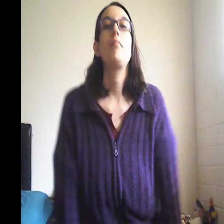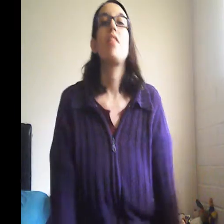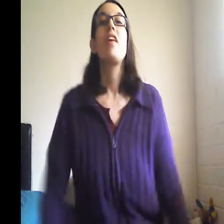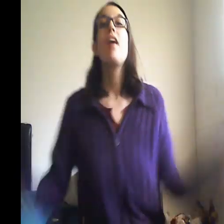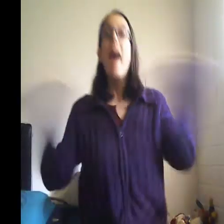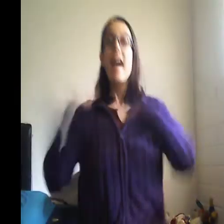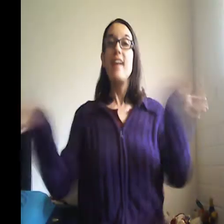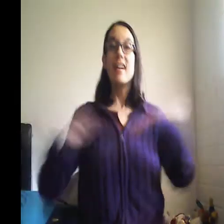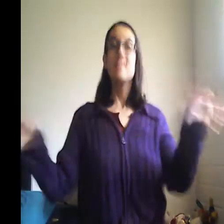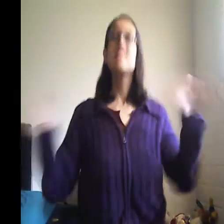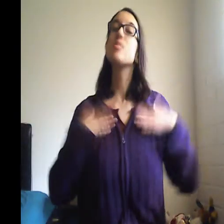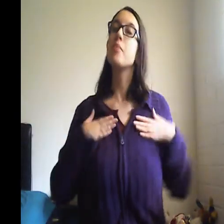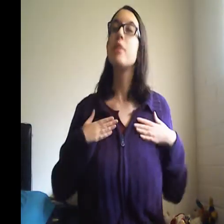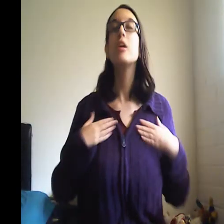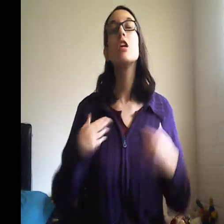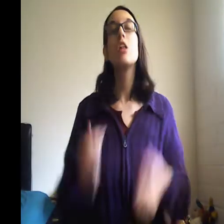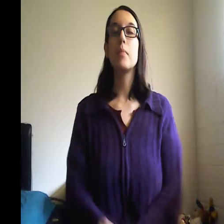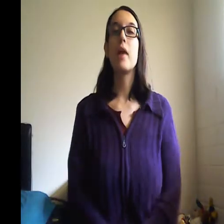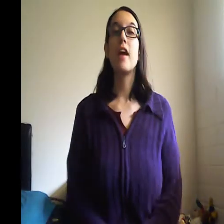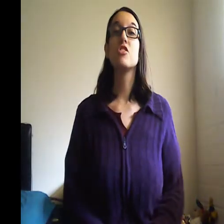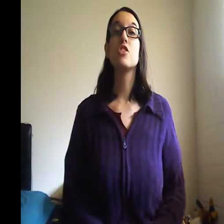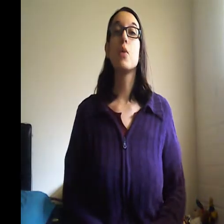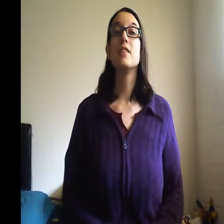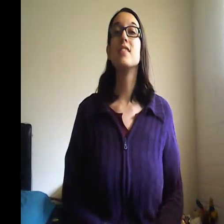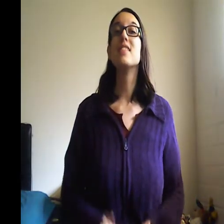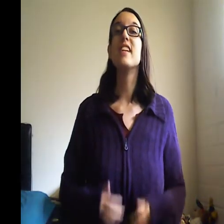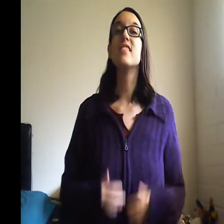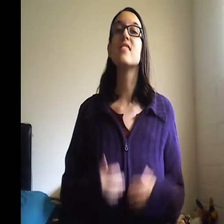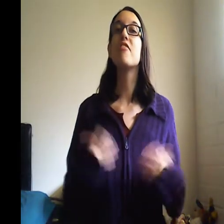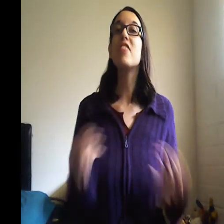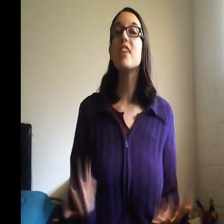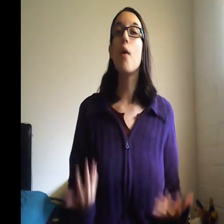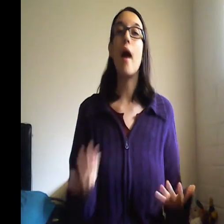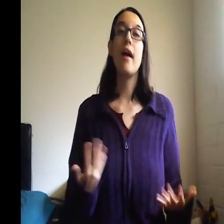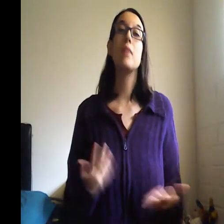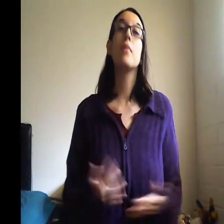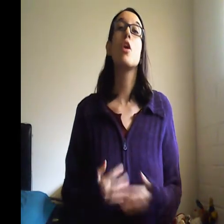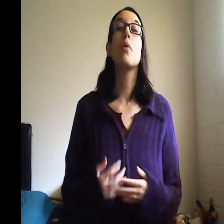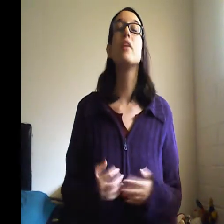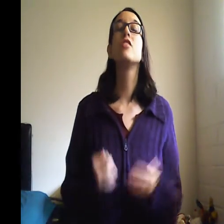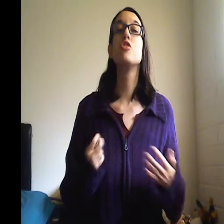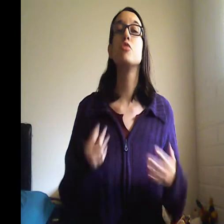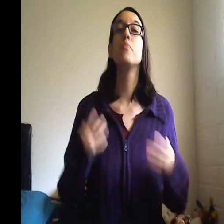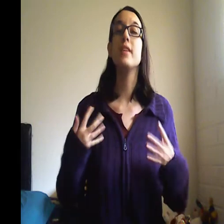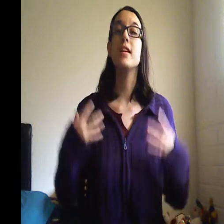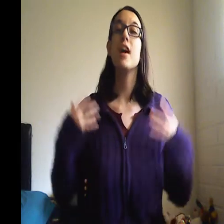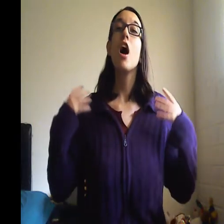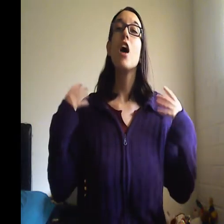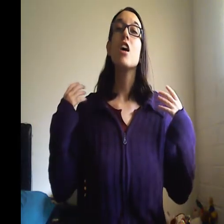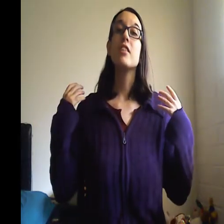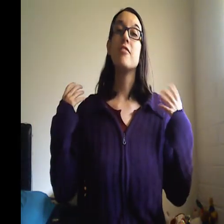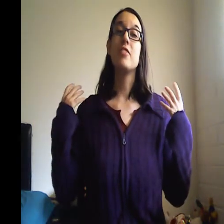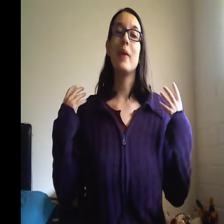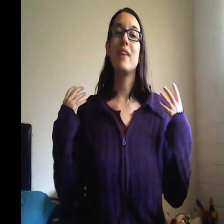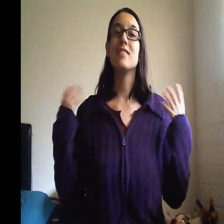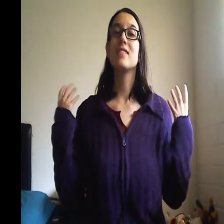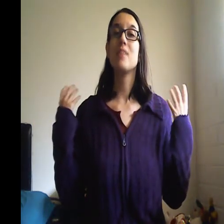Hey guys, it's me, Baby Glamour here. So in today's video, I am going to be giving you guys some